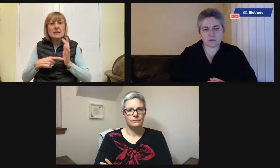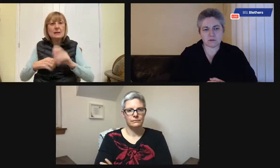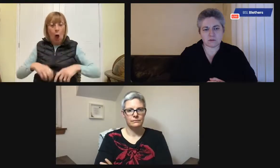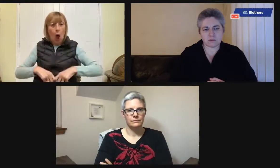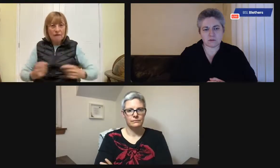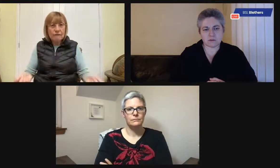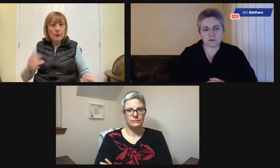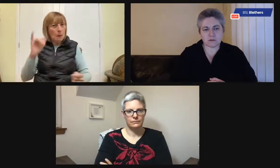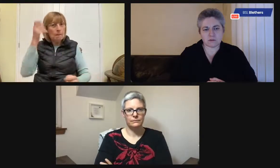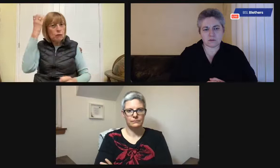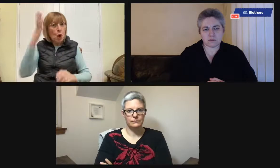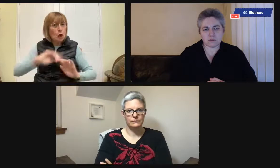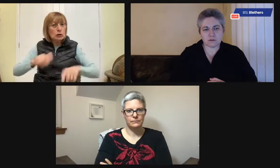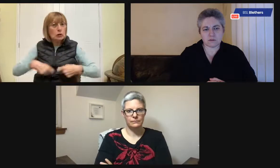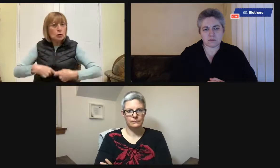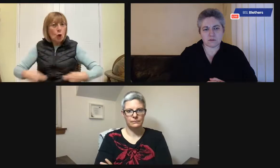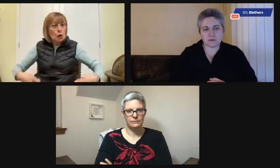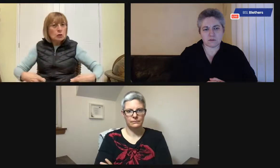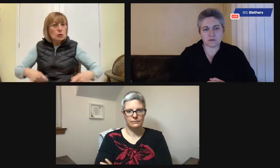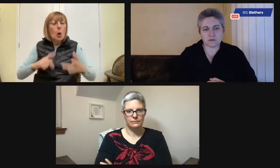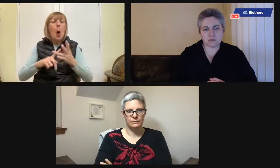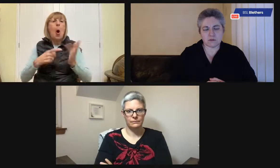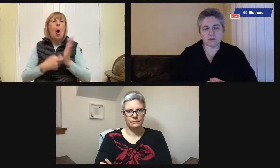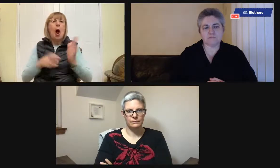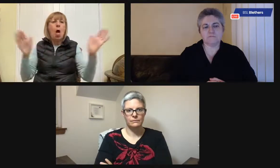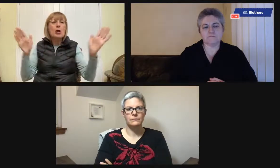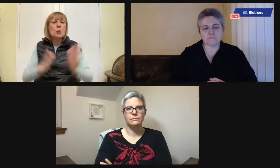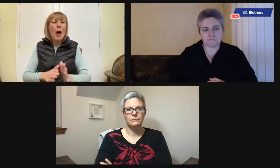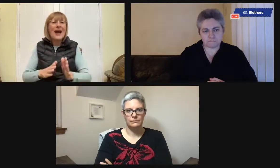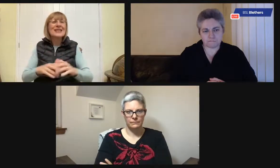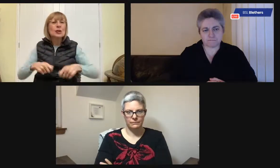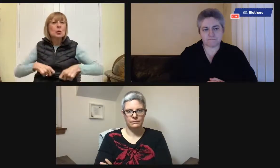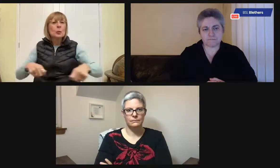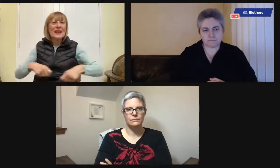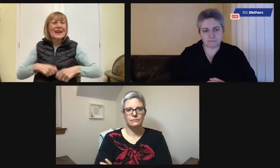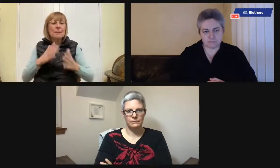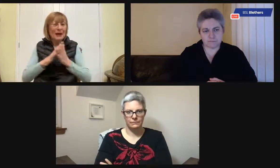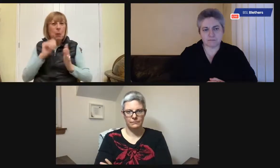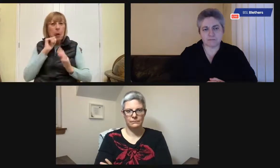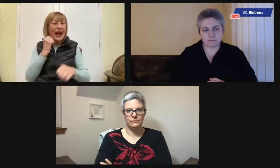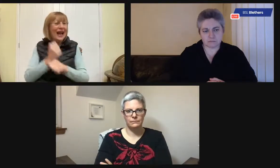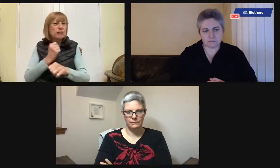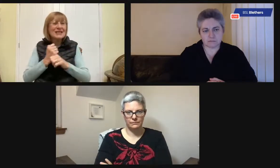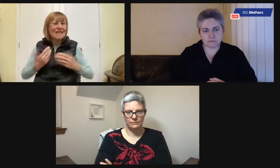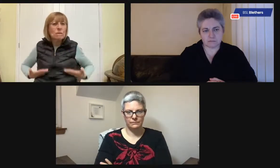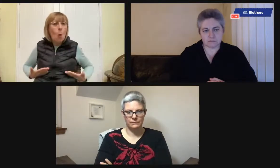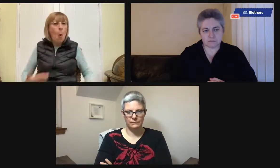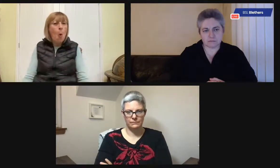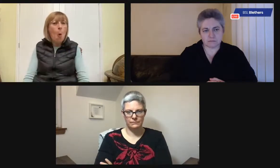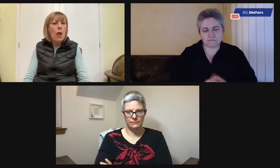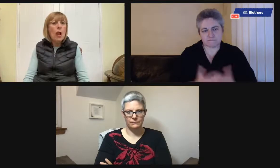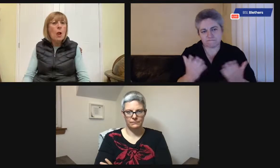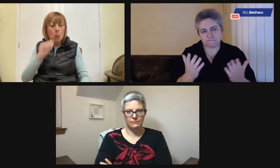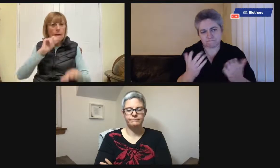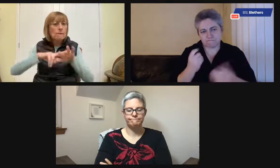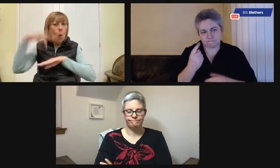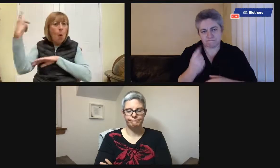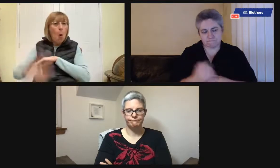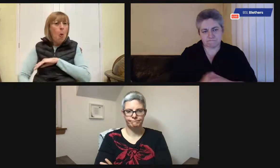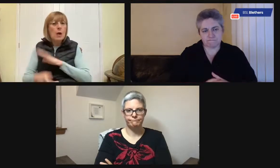can be very risky because, you know, when you go to the toilet, you can forget to tie that up again. Or because you're losing weight, you forget